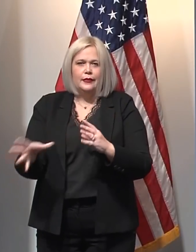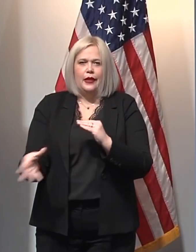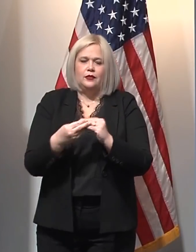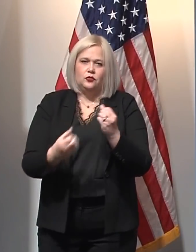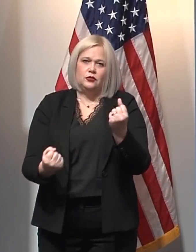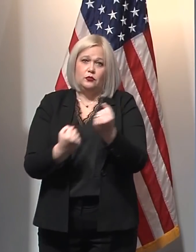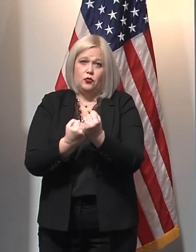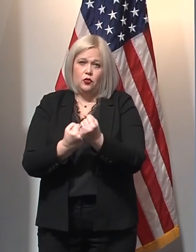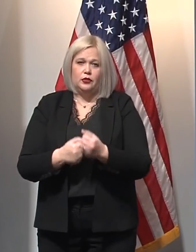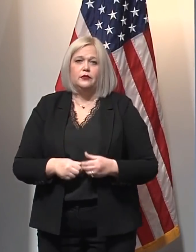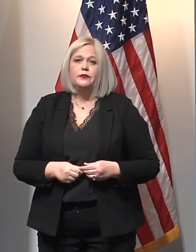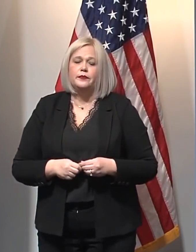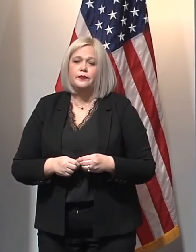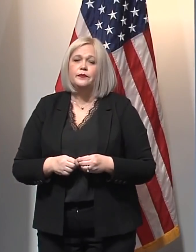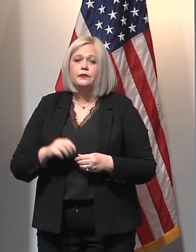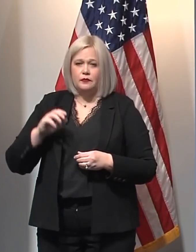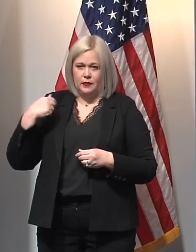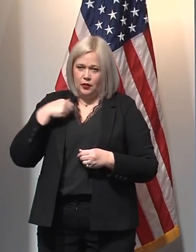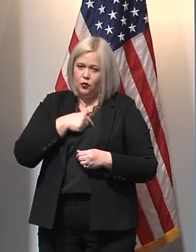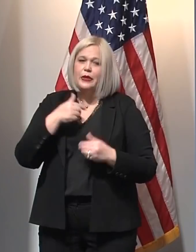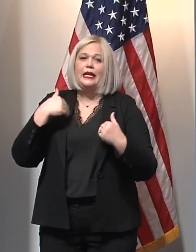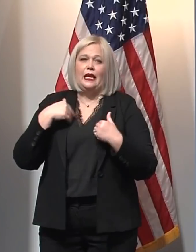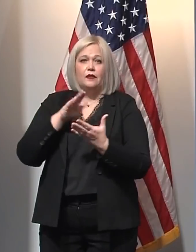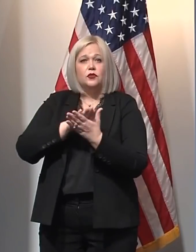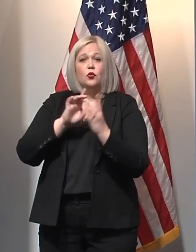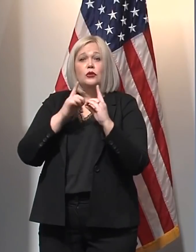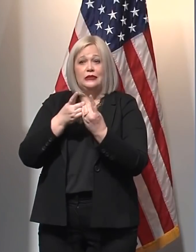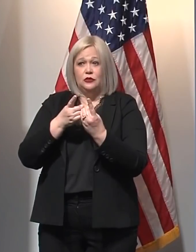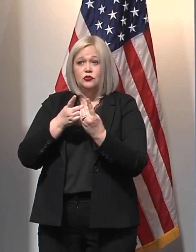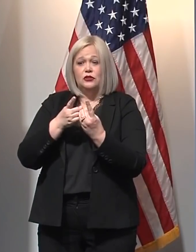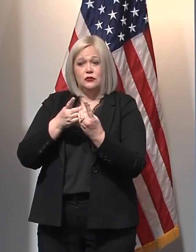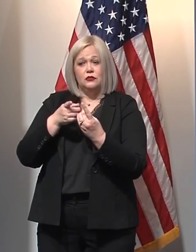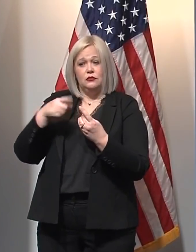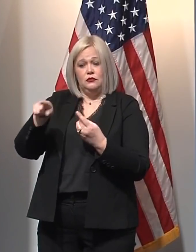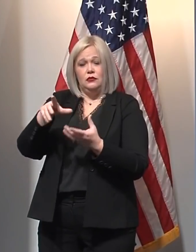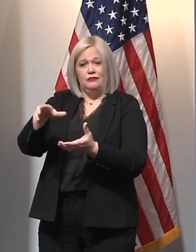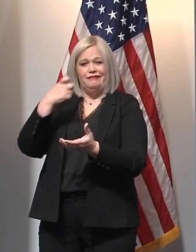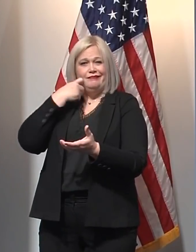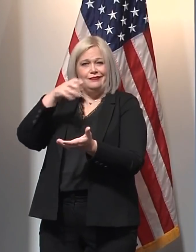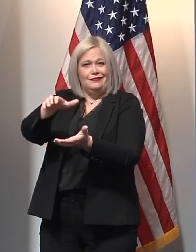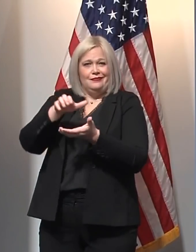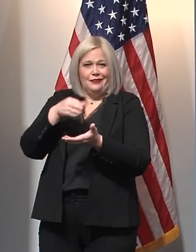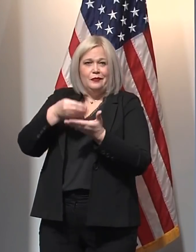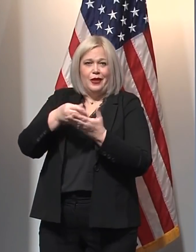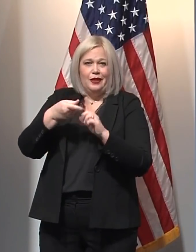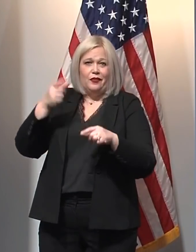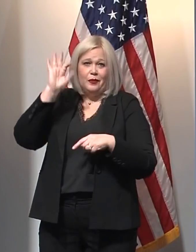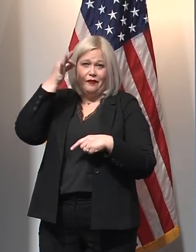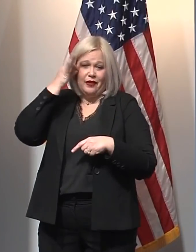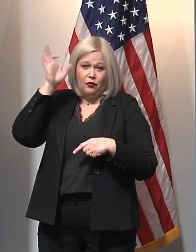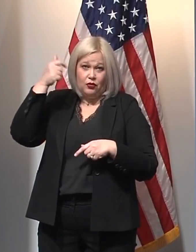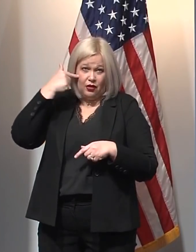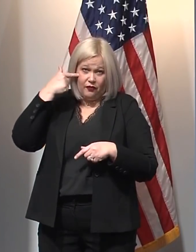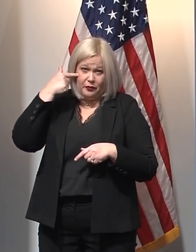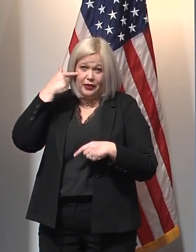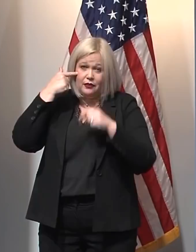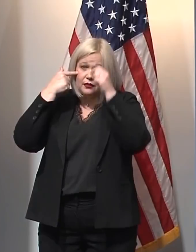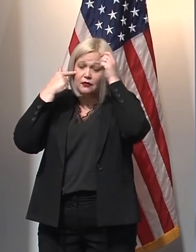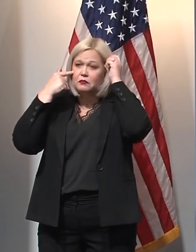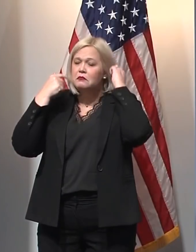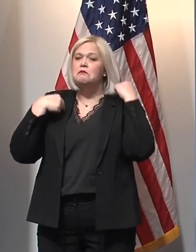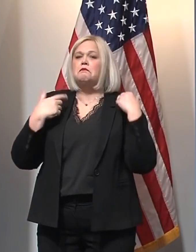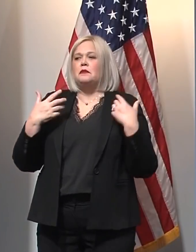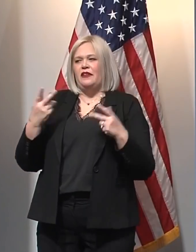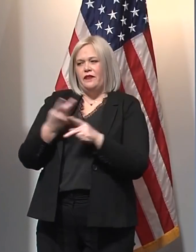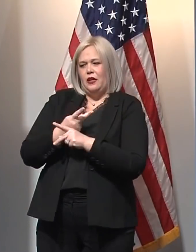from the federal government to help school districts return to in-person learning and I've presented a plan for how we can